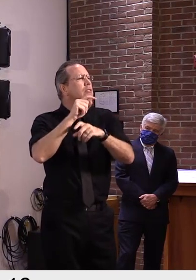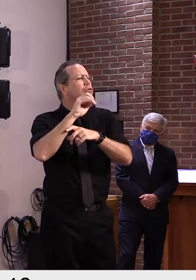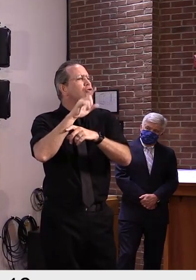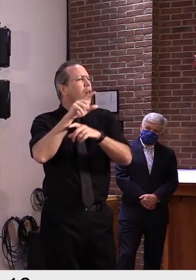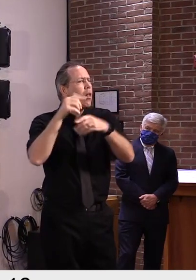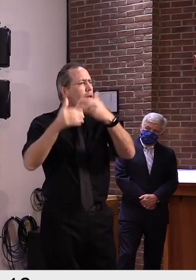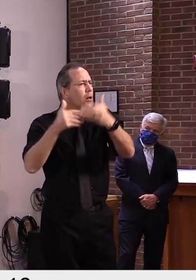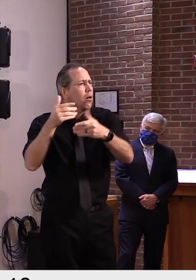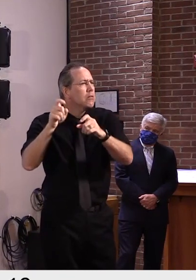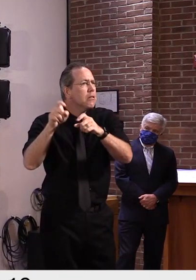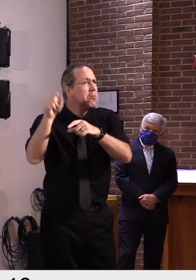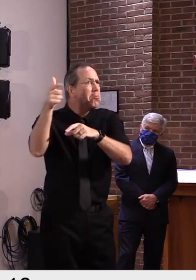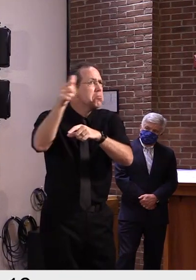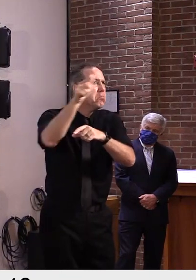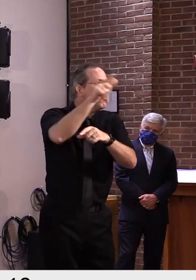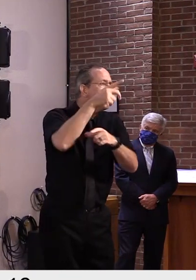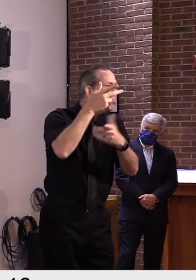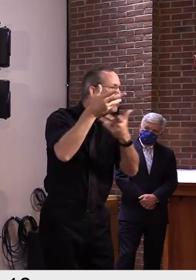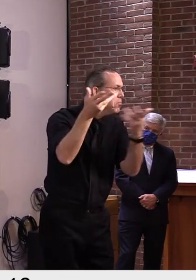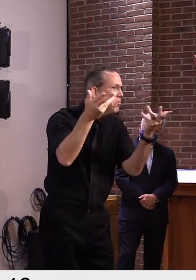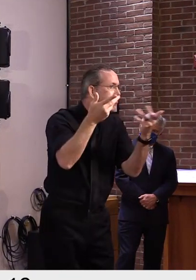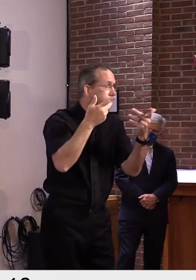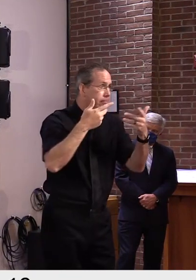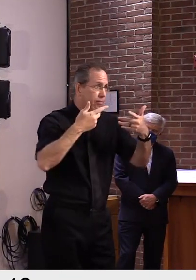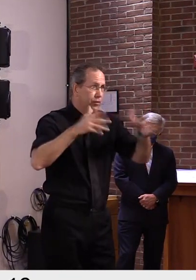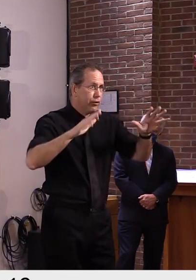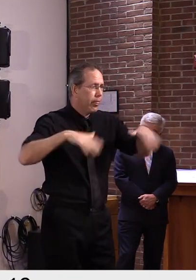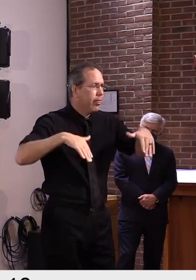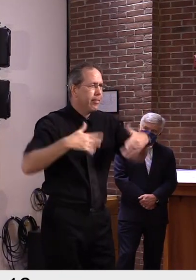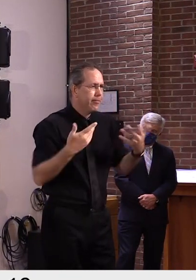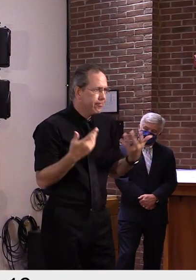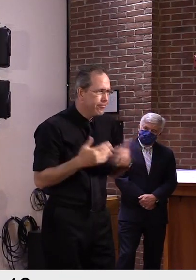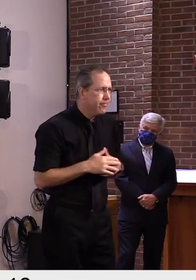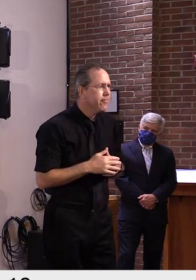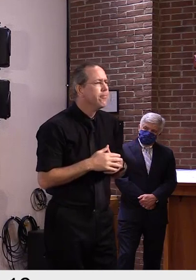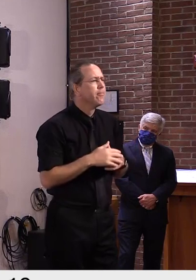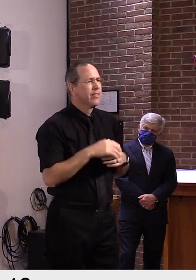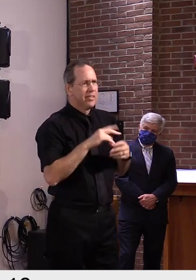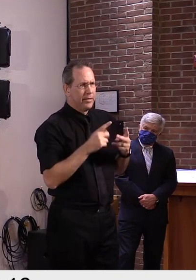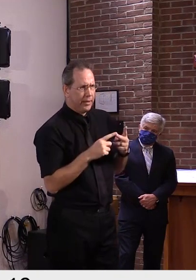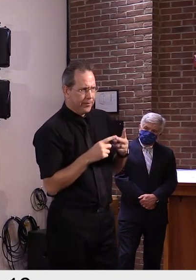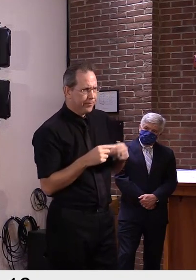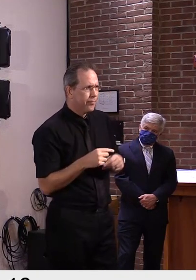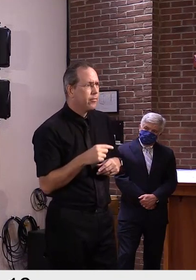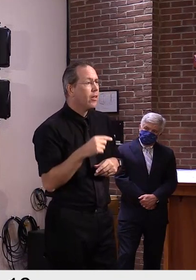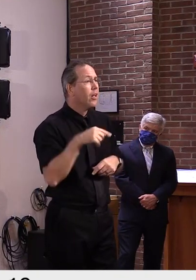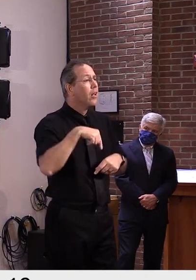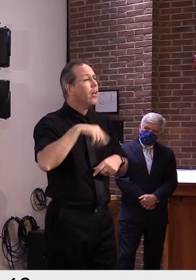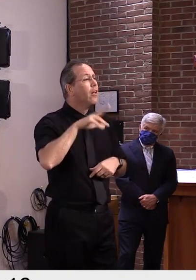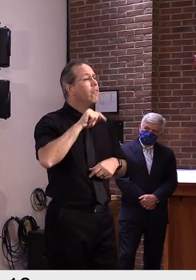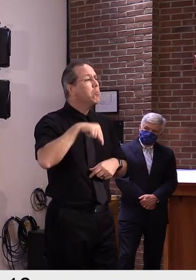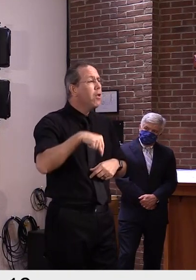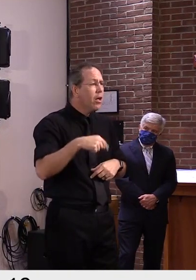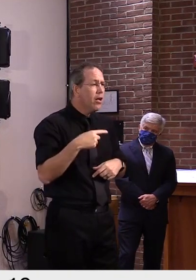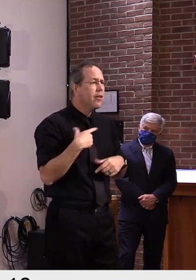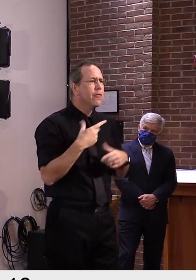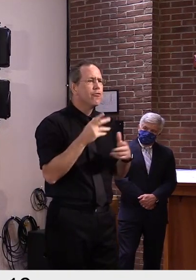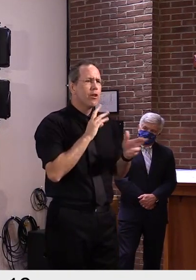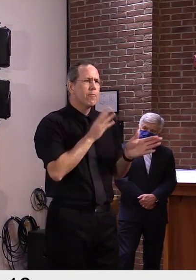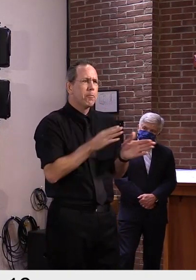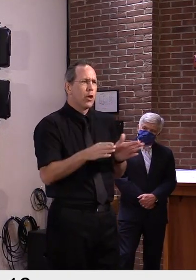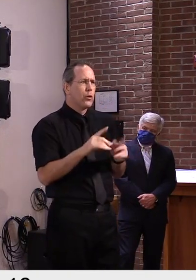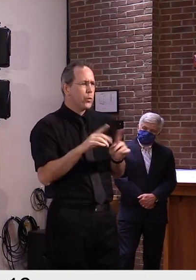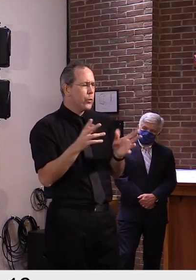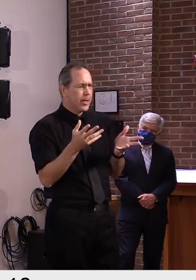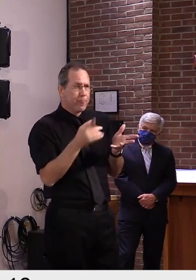the table first. Second thing has to do with, uh, Vermont's preparedness. So as I've implied, we don't need to